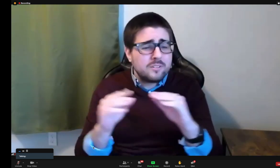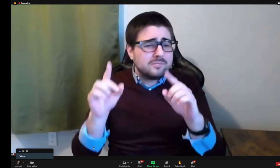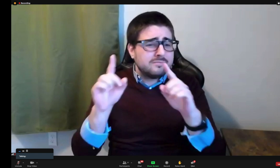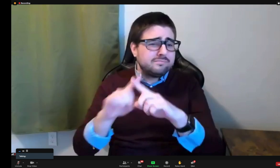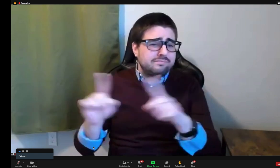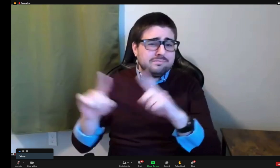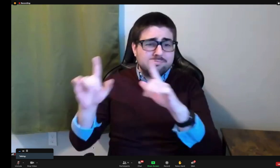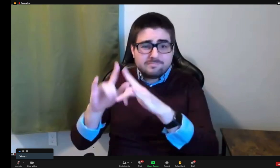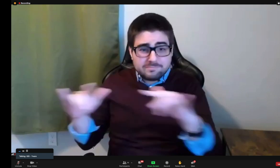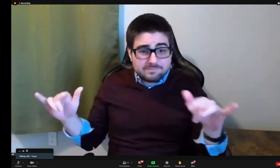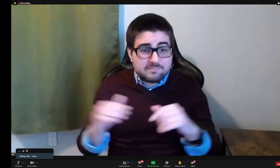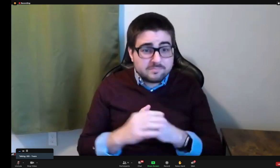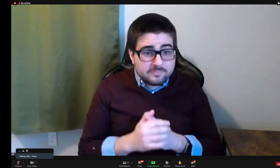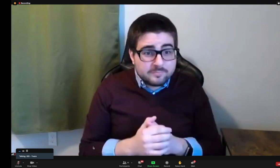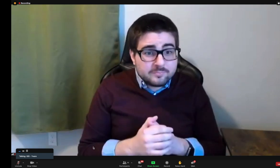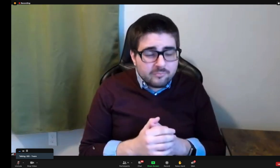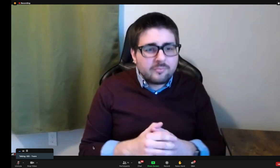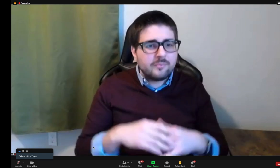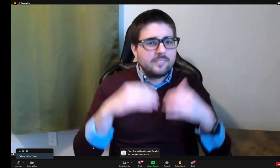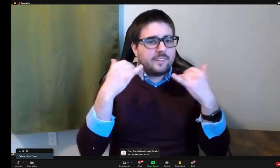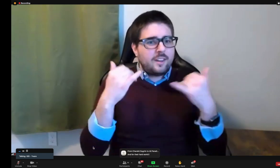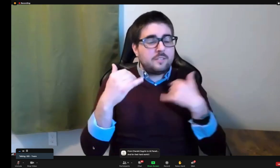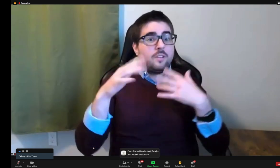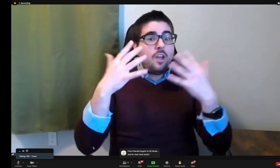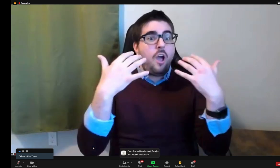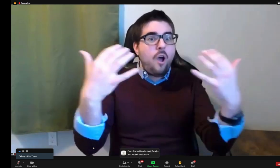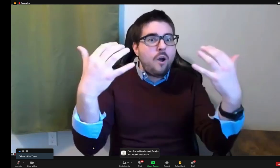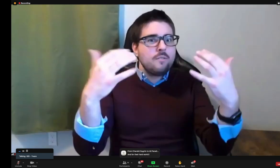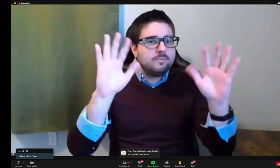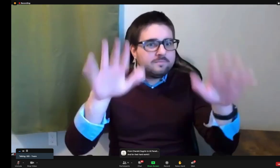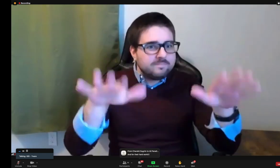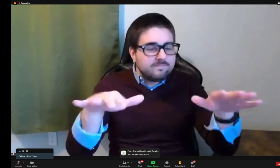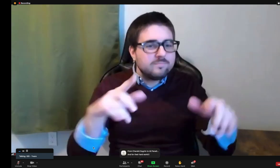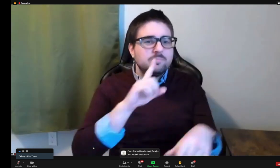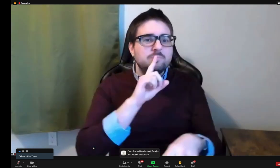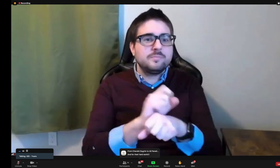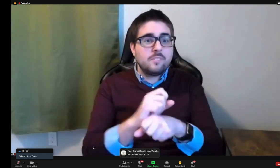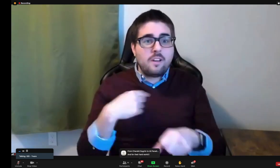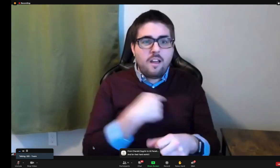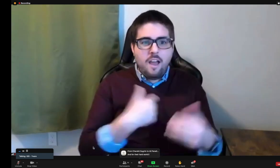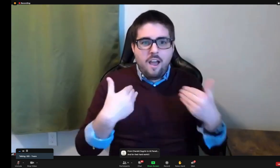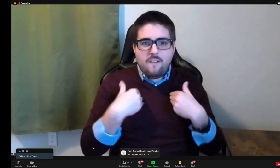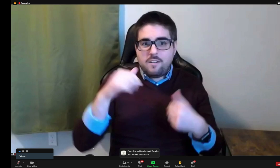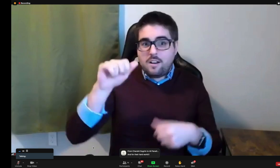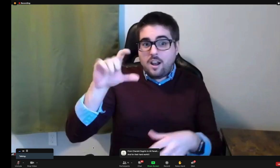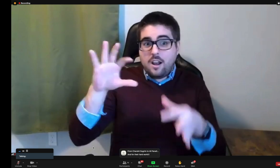ASL Connect lecture series coming up and we'll show you a promotion for that next event. Thank you for watching. Bye-bye.